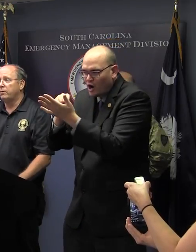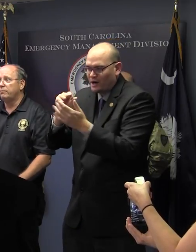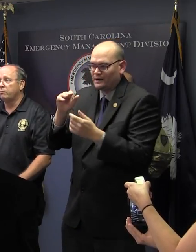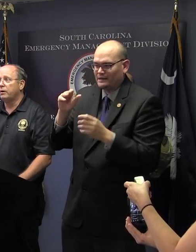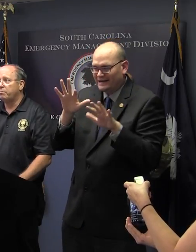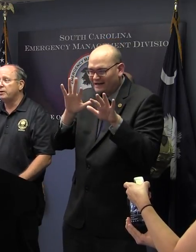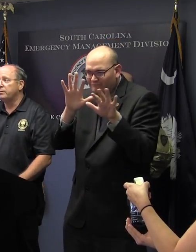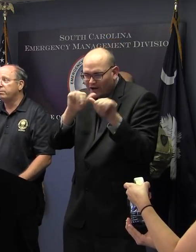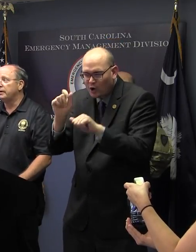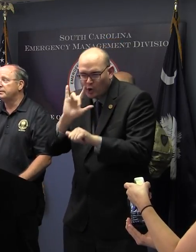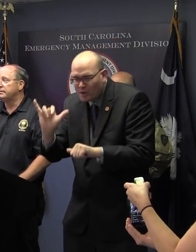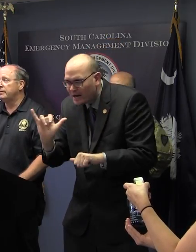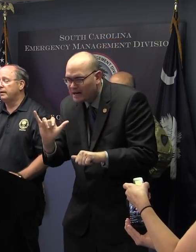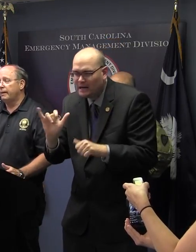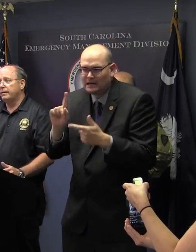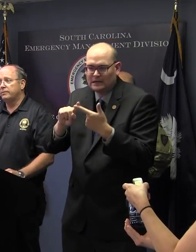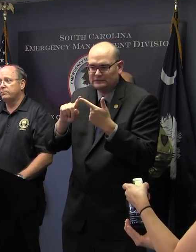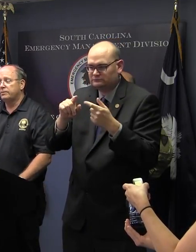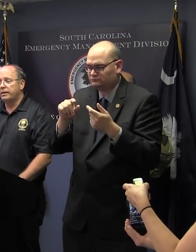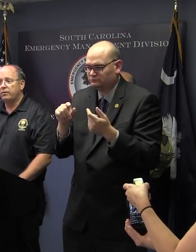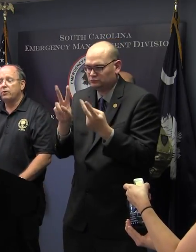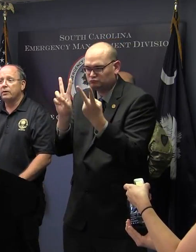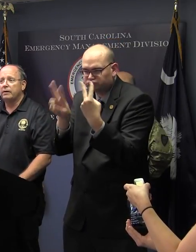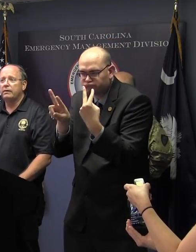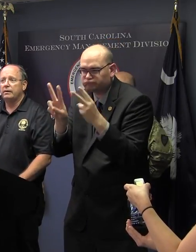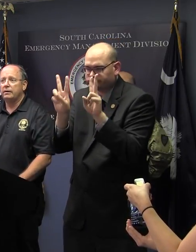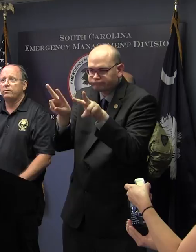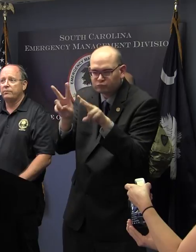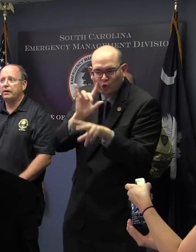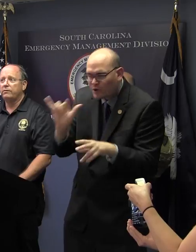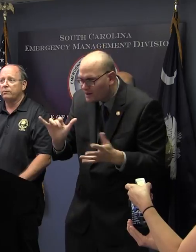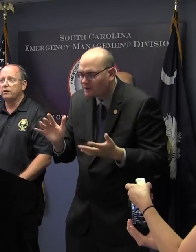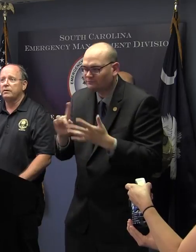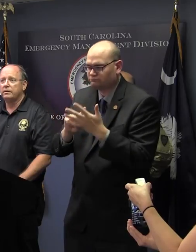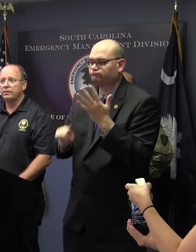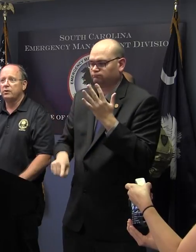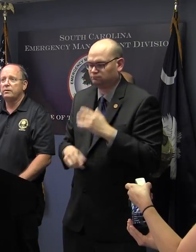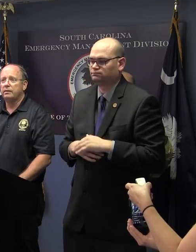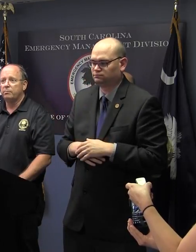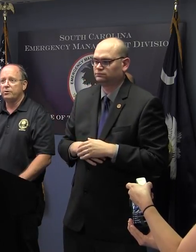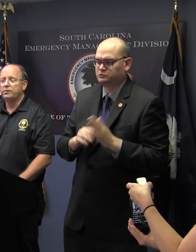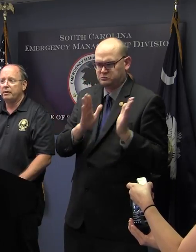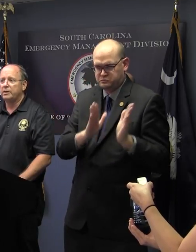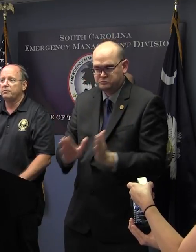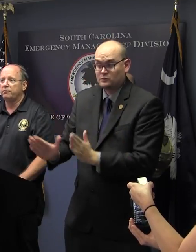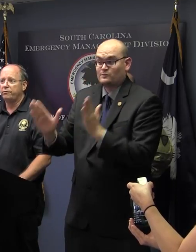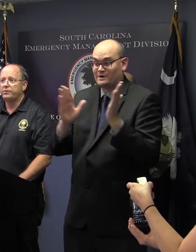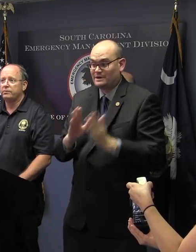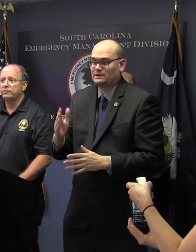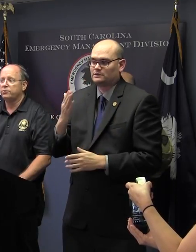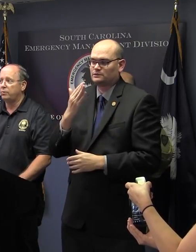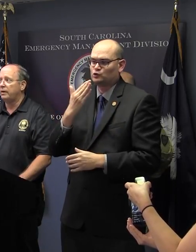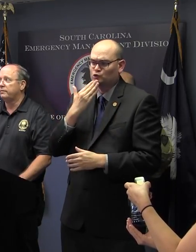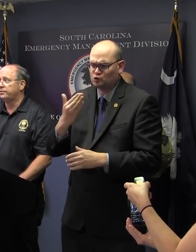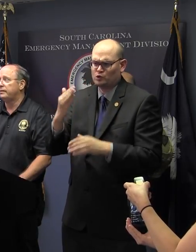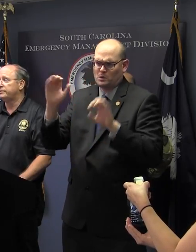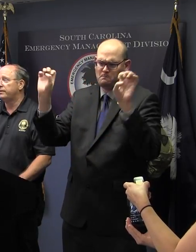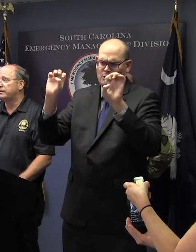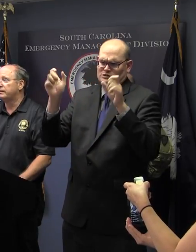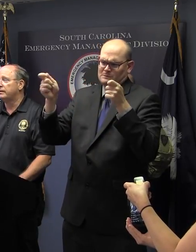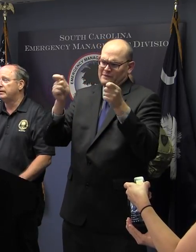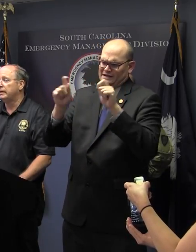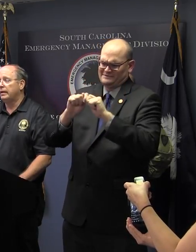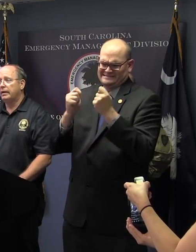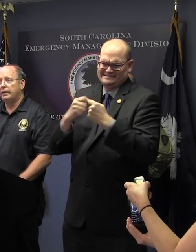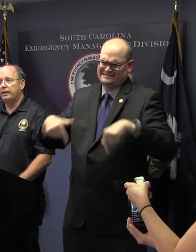you know, we're in a pretty good place. And as we said earlier, we've got really good emergency management professionals throughout the state